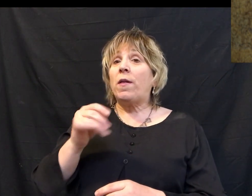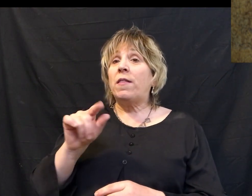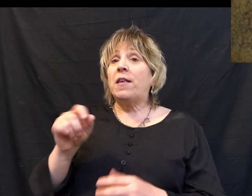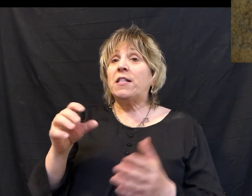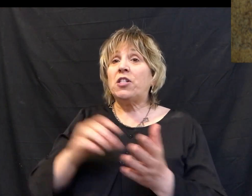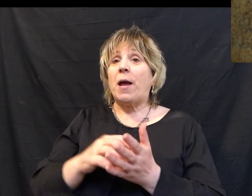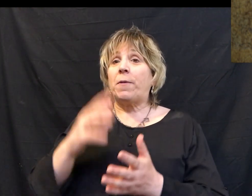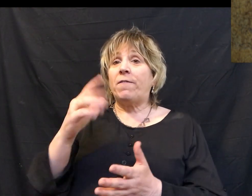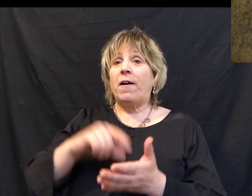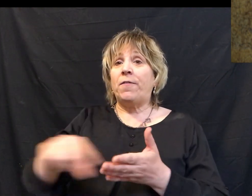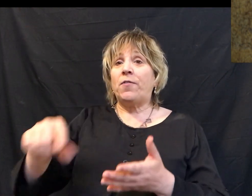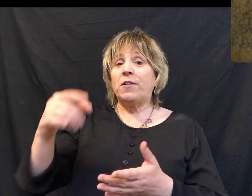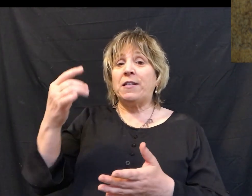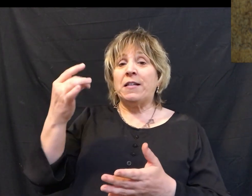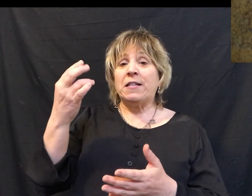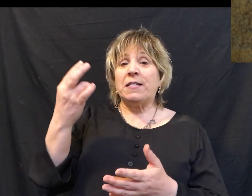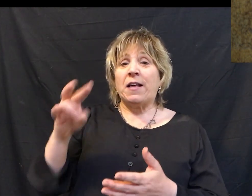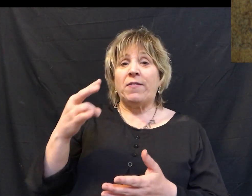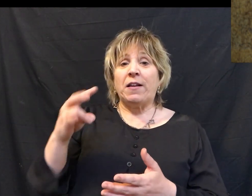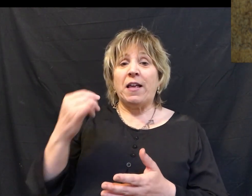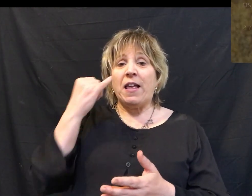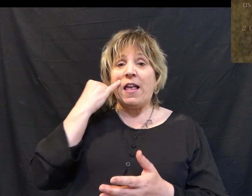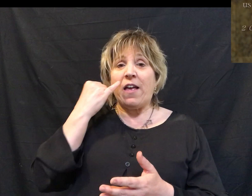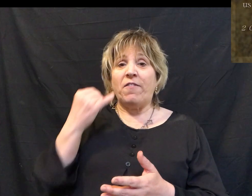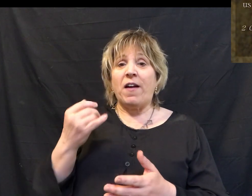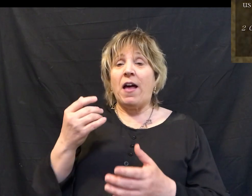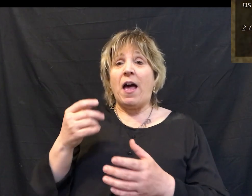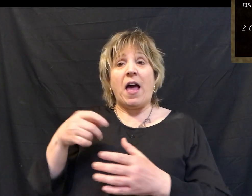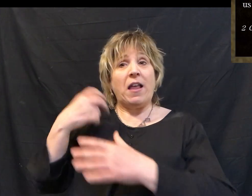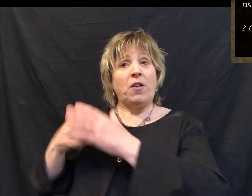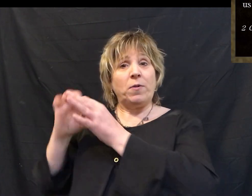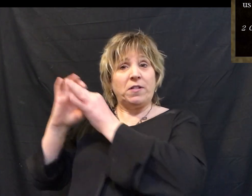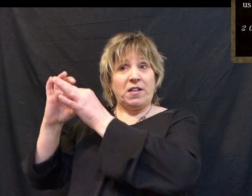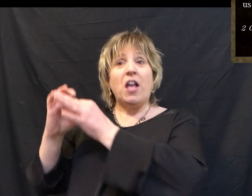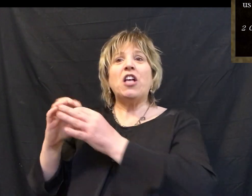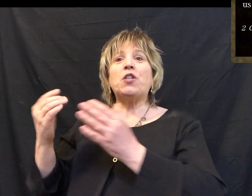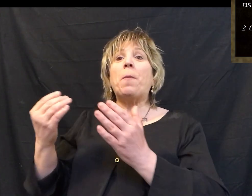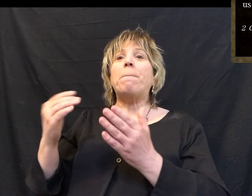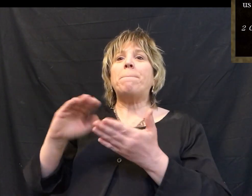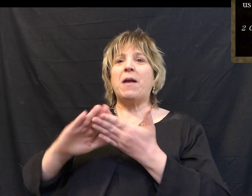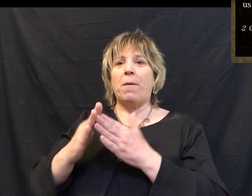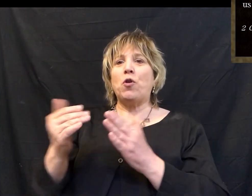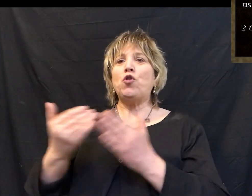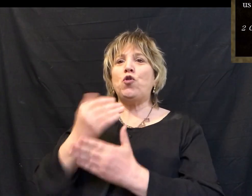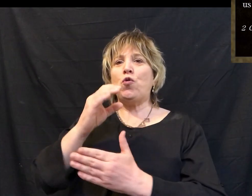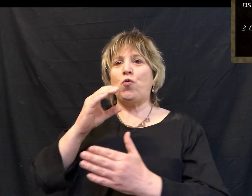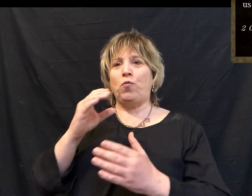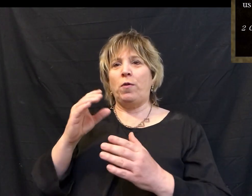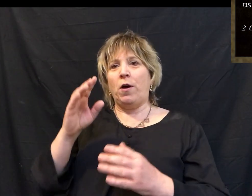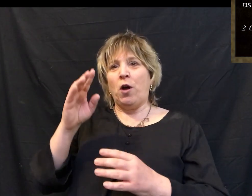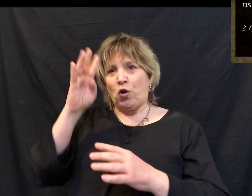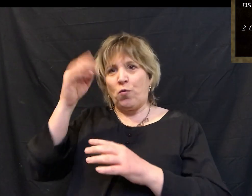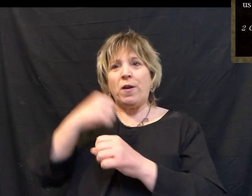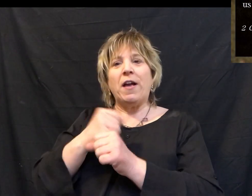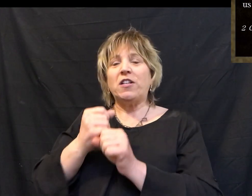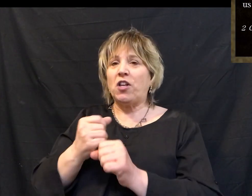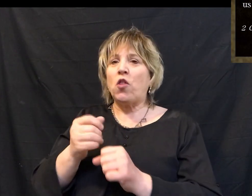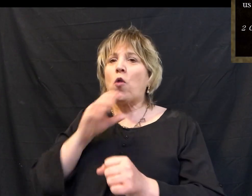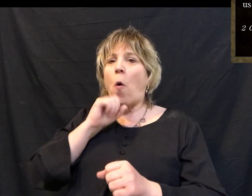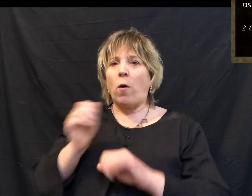Corinthians 5 in verse 17, therefore if anyone is in Christ he is a new creation. The old is passed away